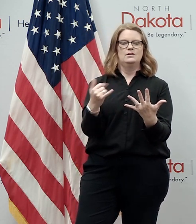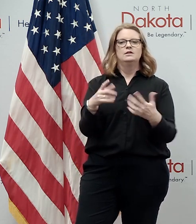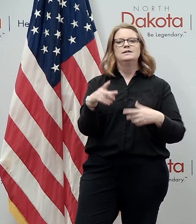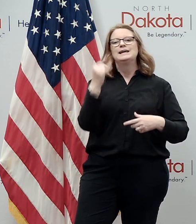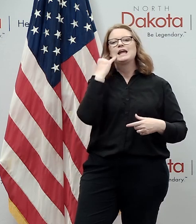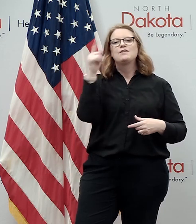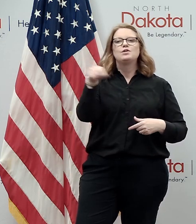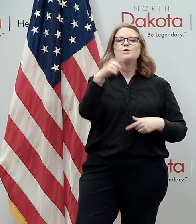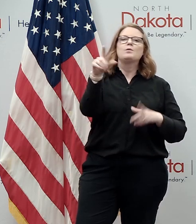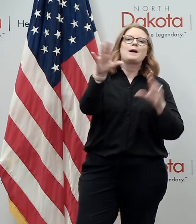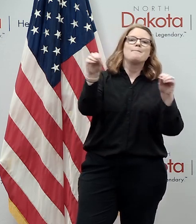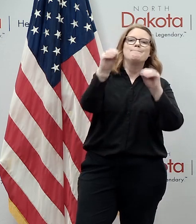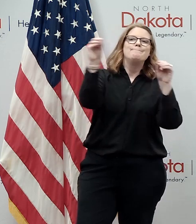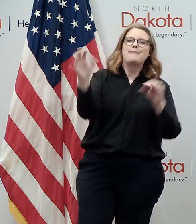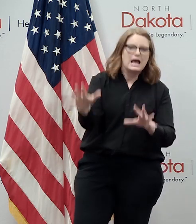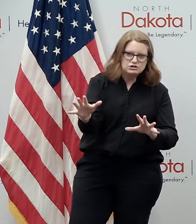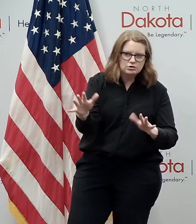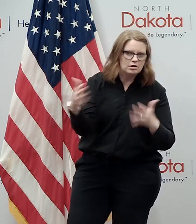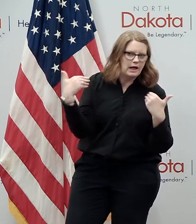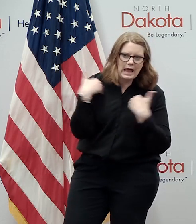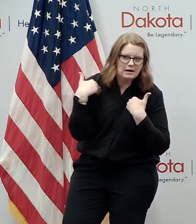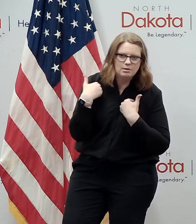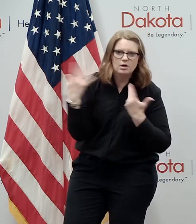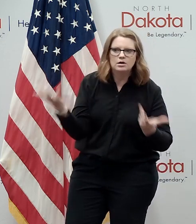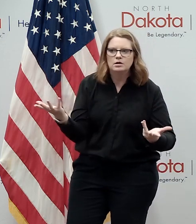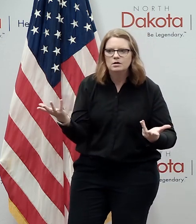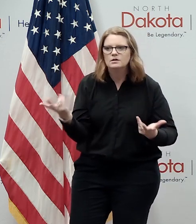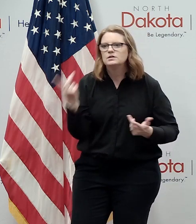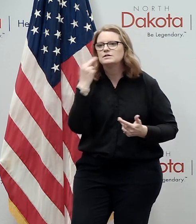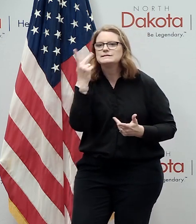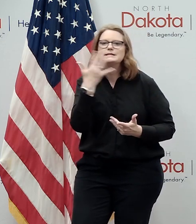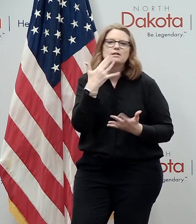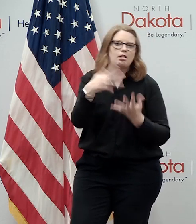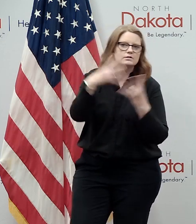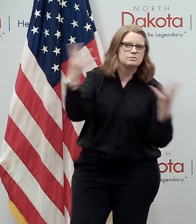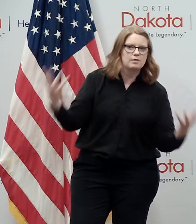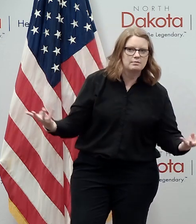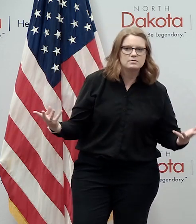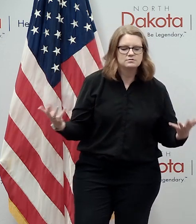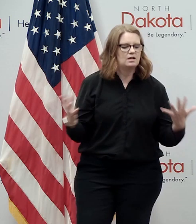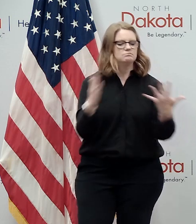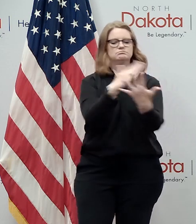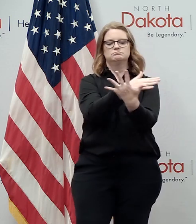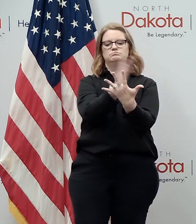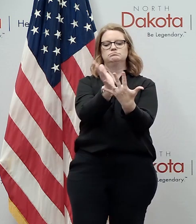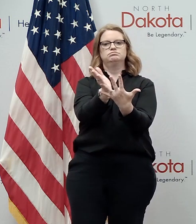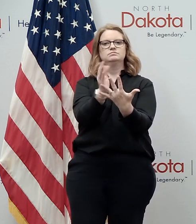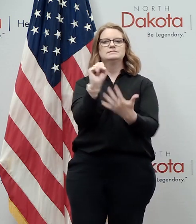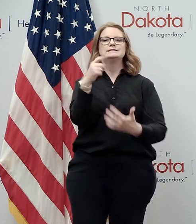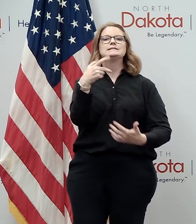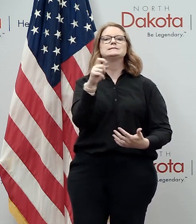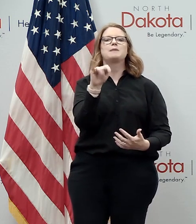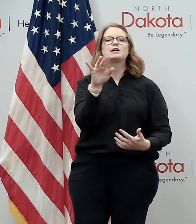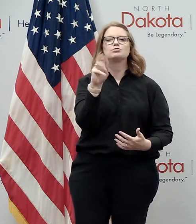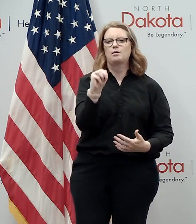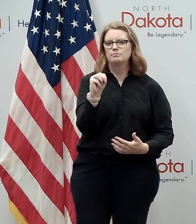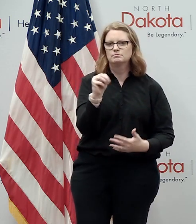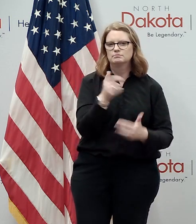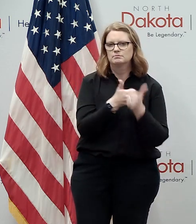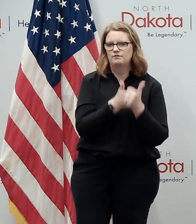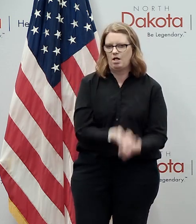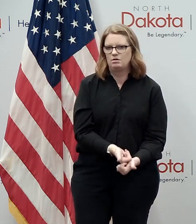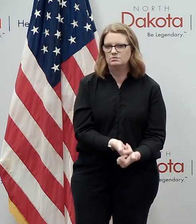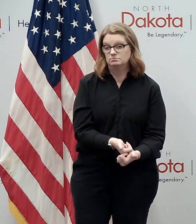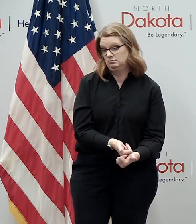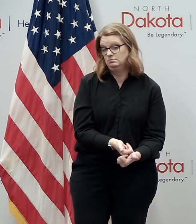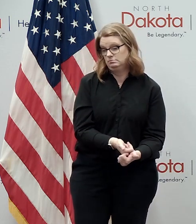magical beast and you can actually see the colors of the spectrum when you're speaking then you would know that our five risk levels are spectrum compliant but